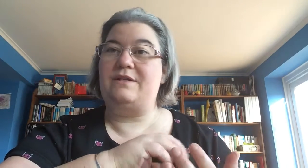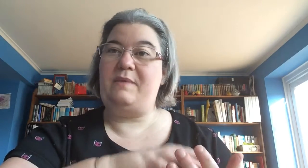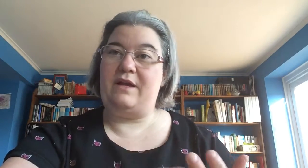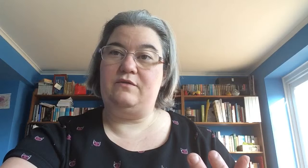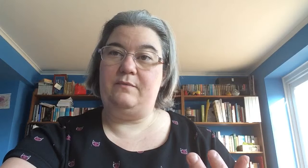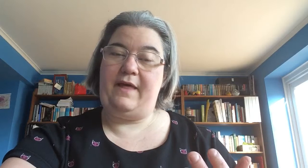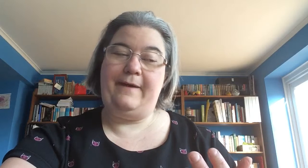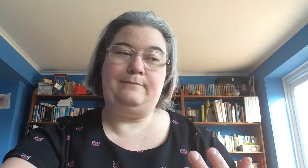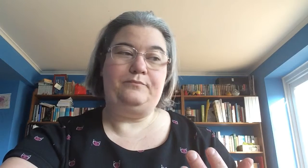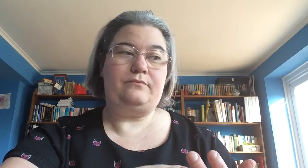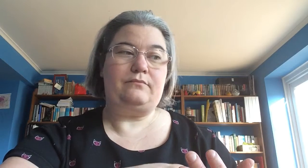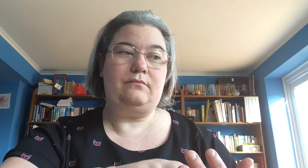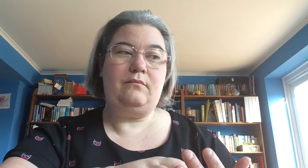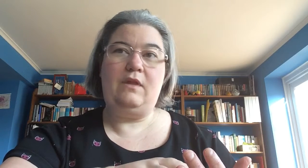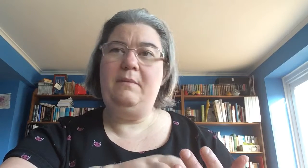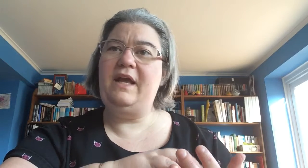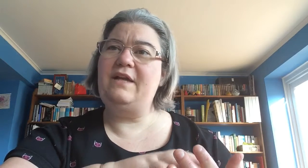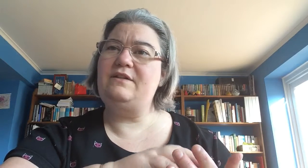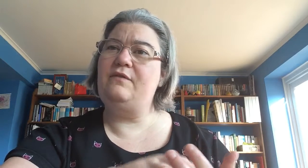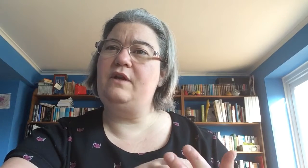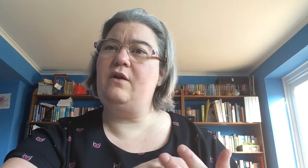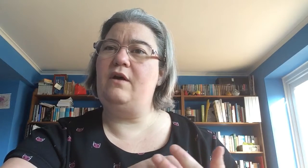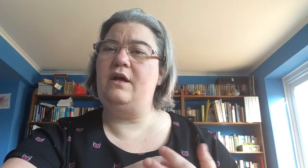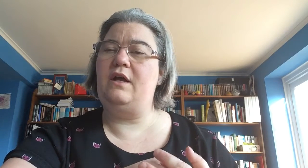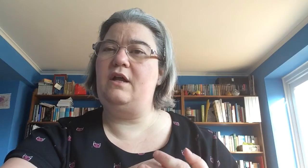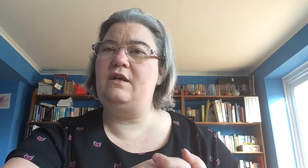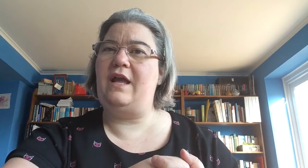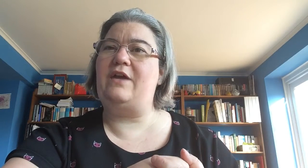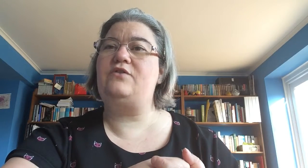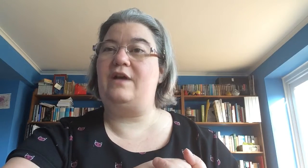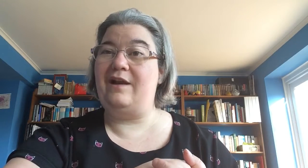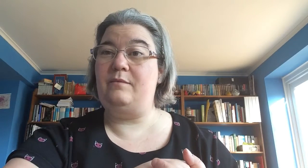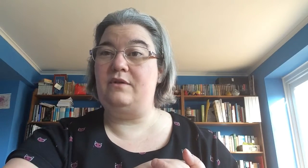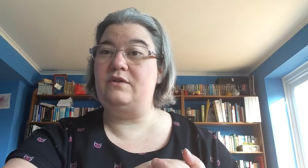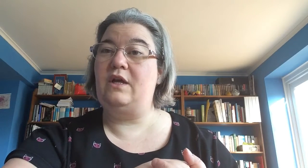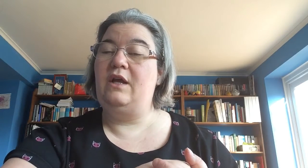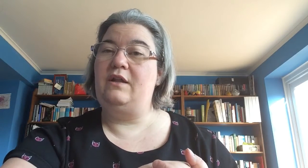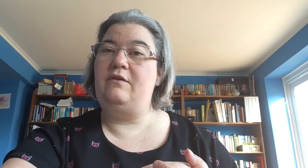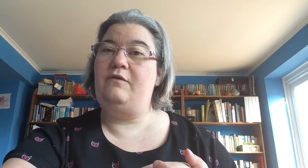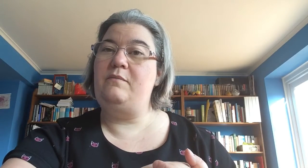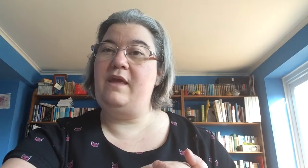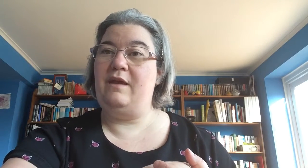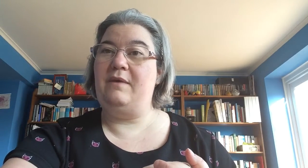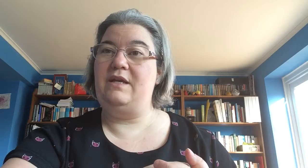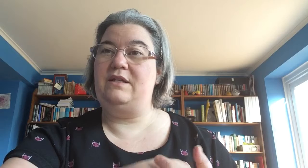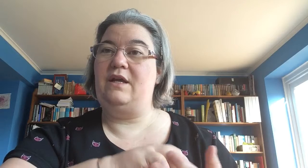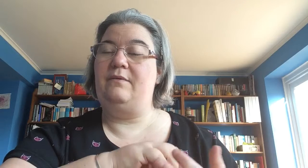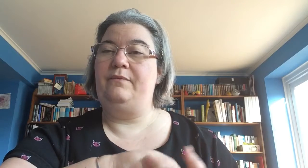expect from that, but it has definitely got an extra element that, for me, made it